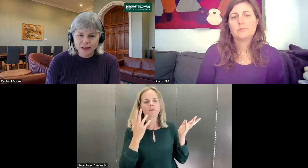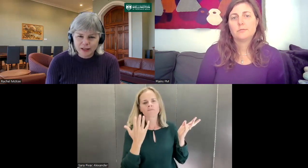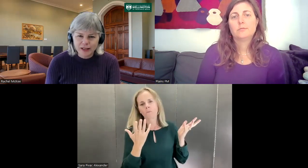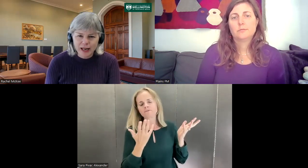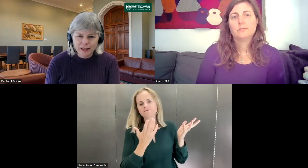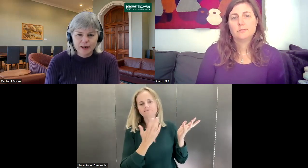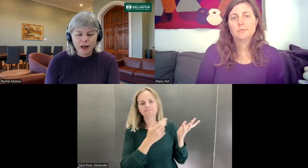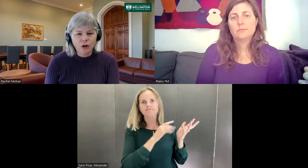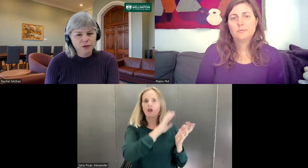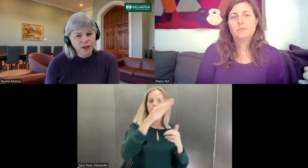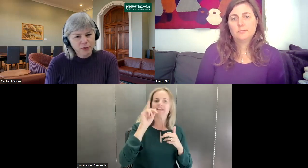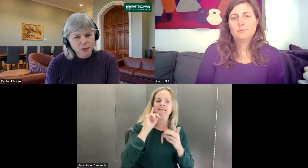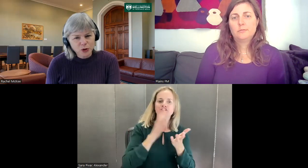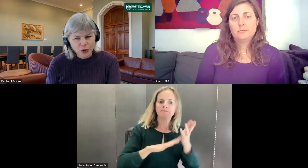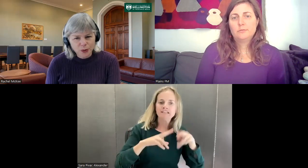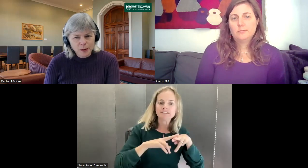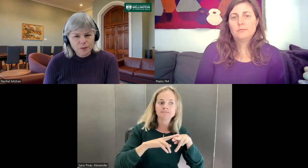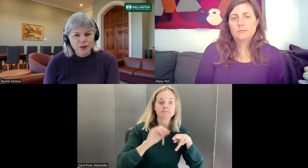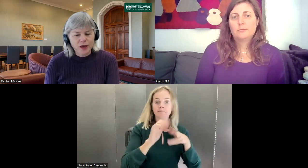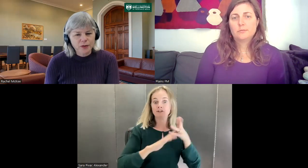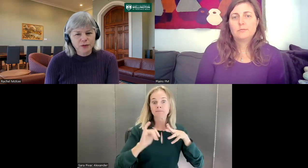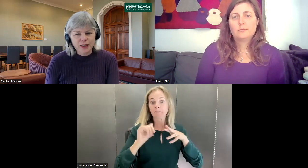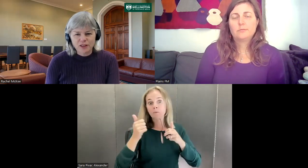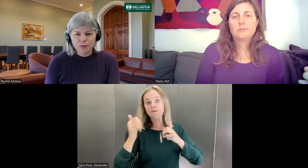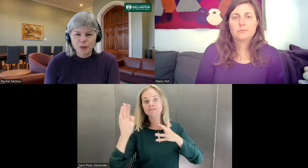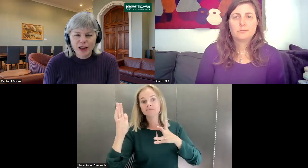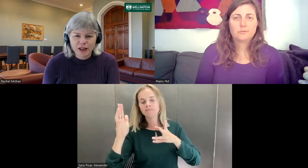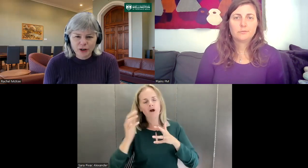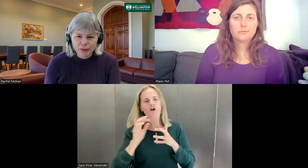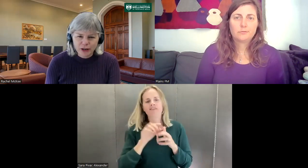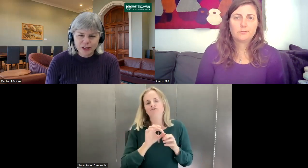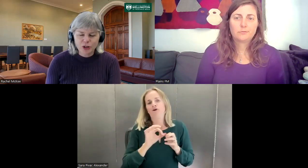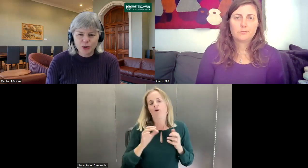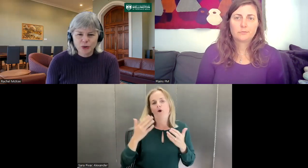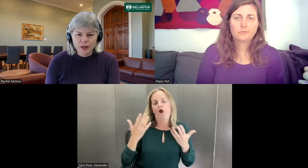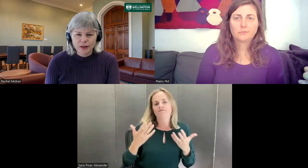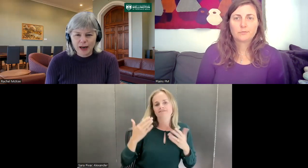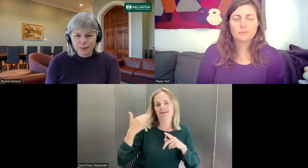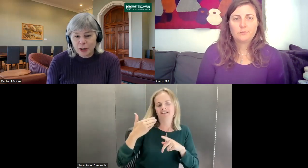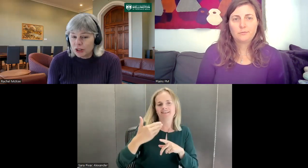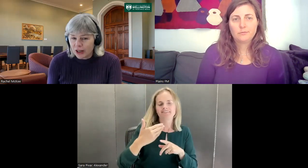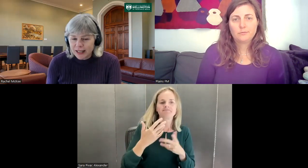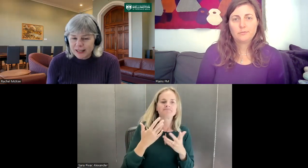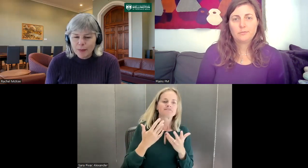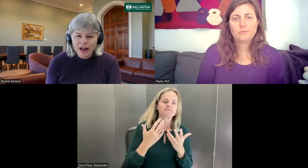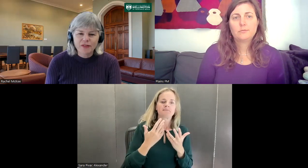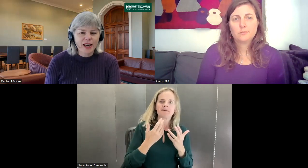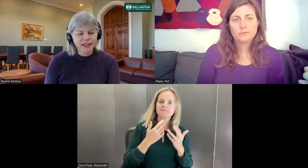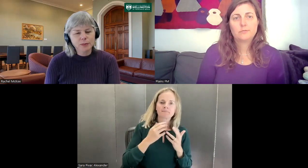that a lot of deaf people do. If deaf people have hearing parents who are good signers, they might have that access, but